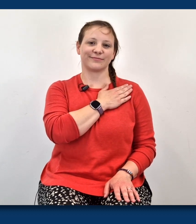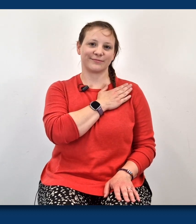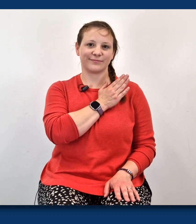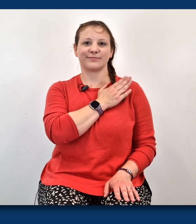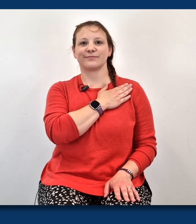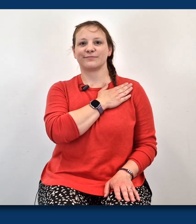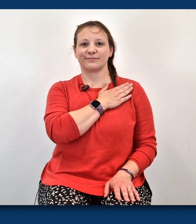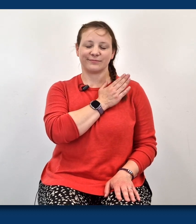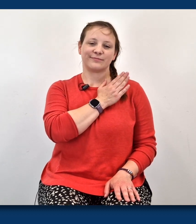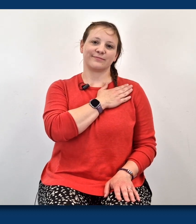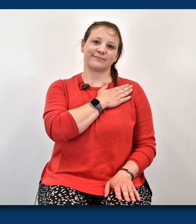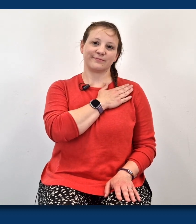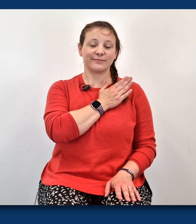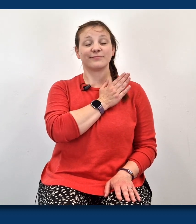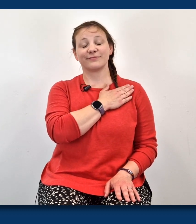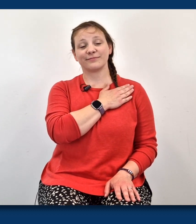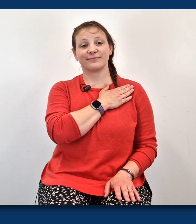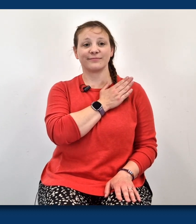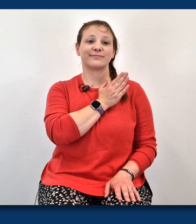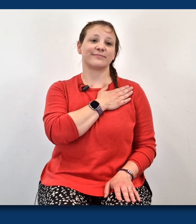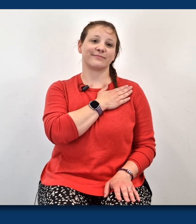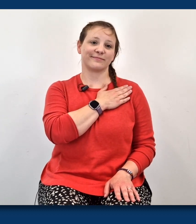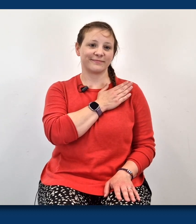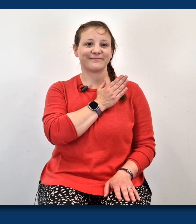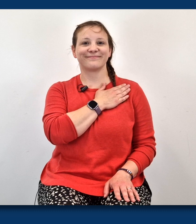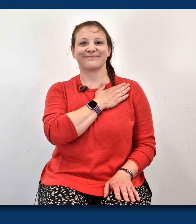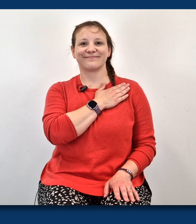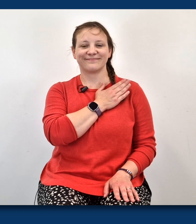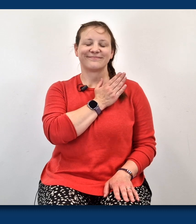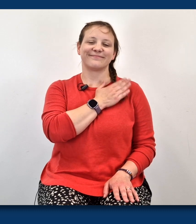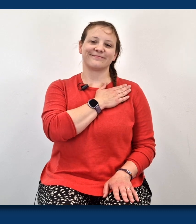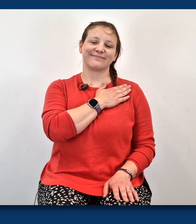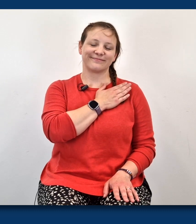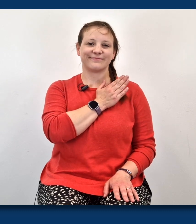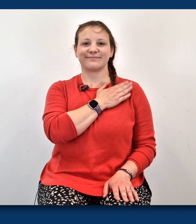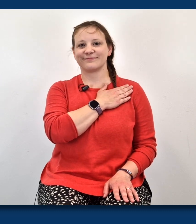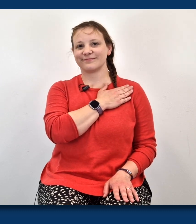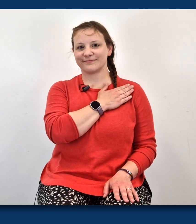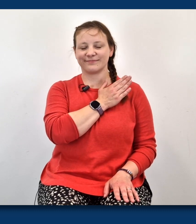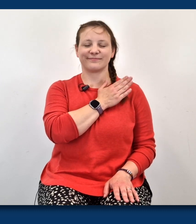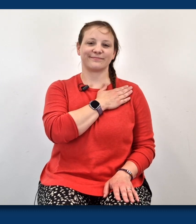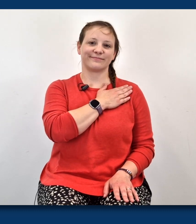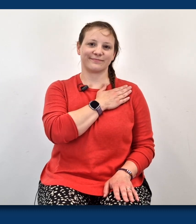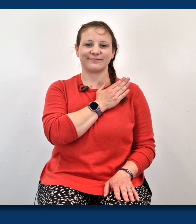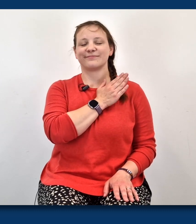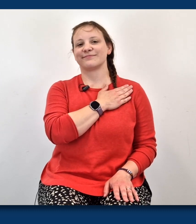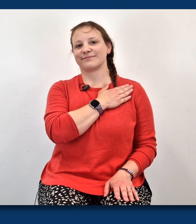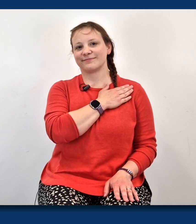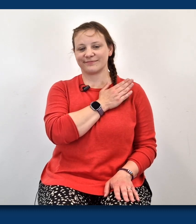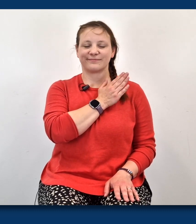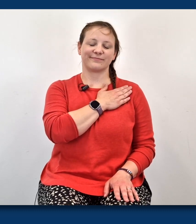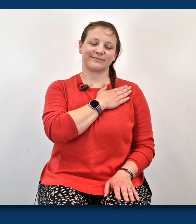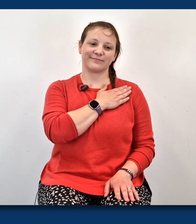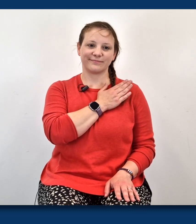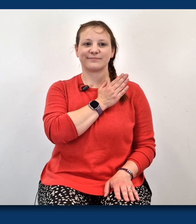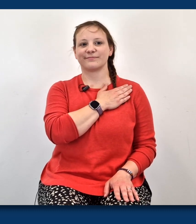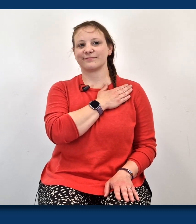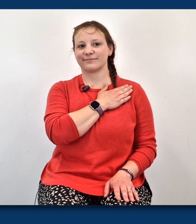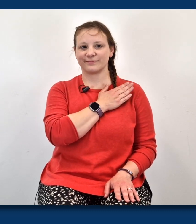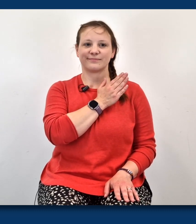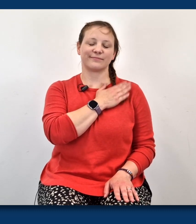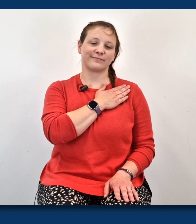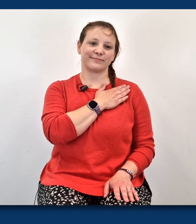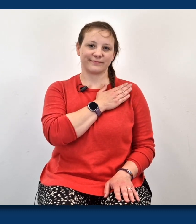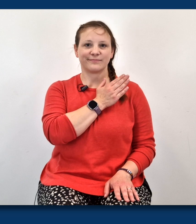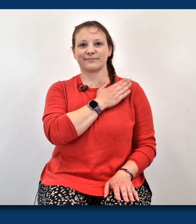Bandjammers. This song is all about the musical cause. It's when a song stops and starts. So I want you to dance along